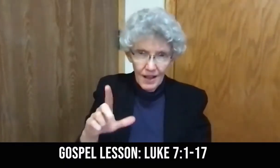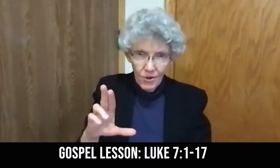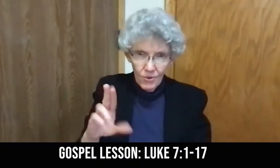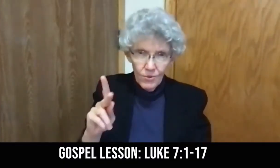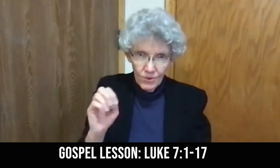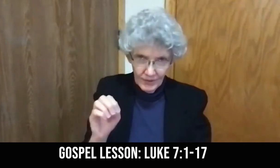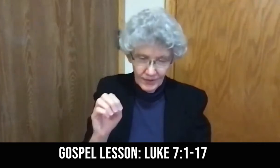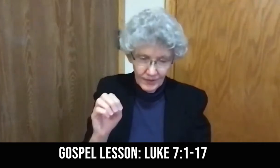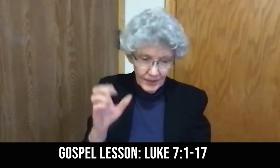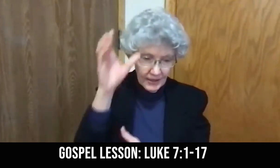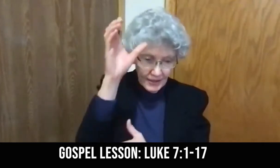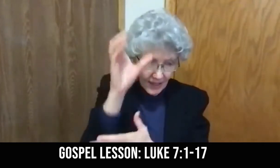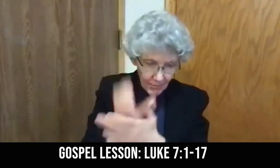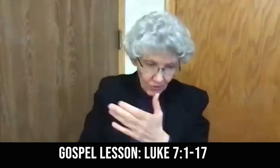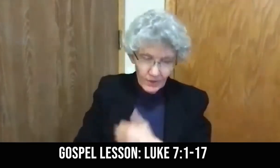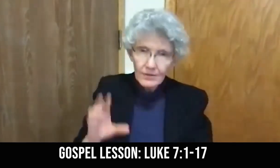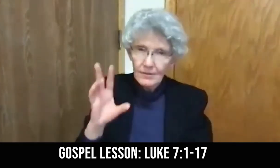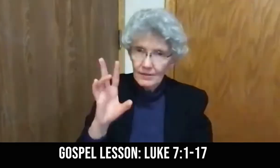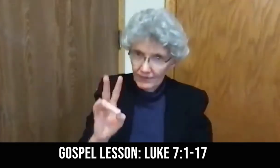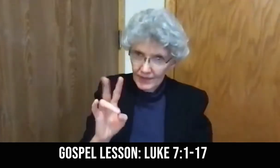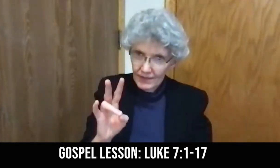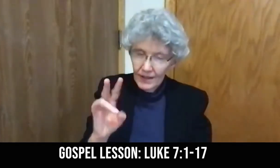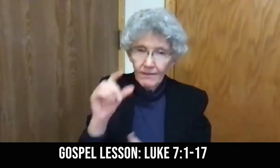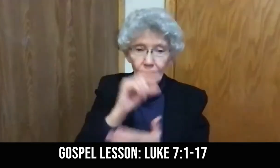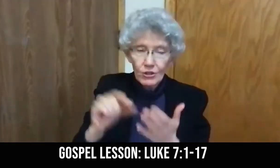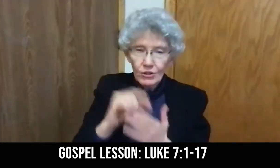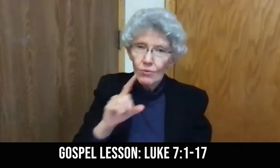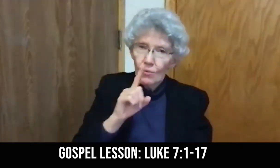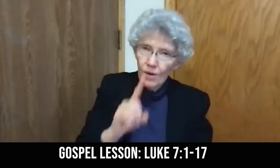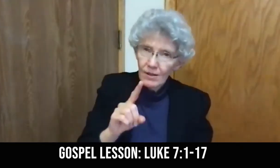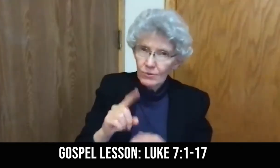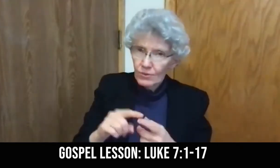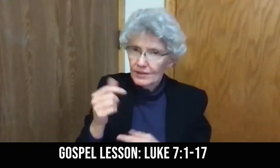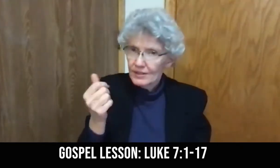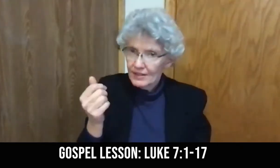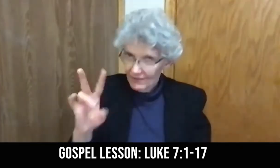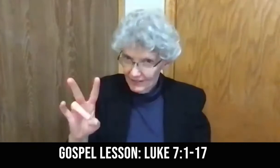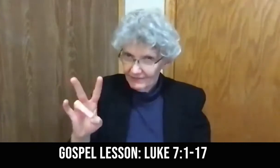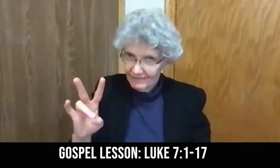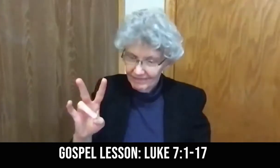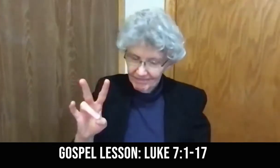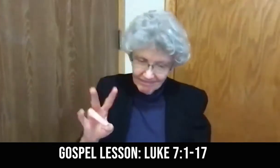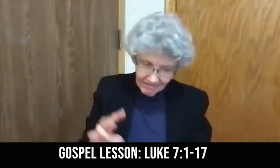Today's Bible reading comes from the Gospel of Luke, chapter 7, verses 1 through 17.